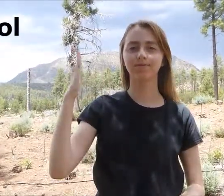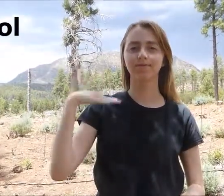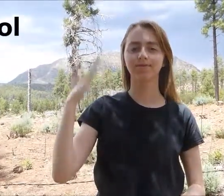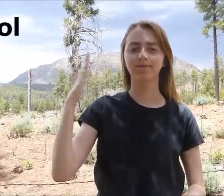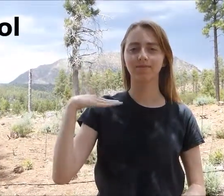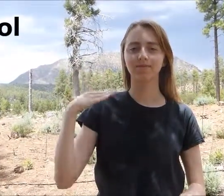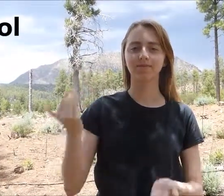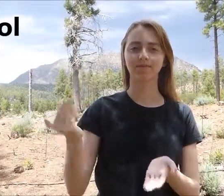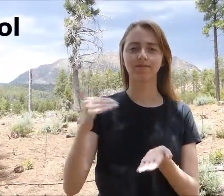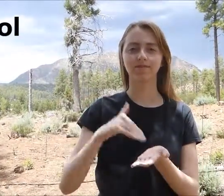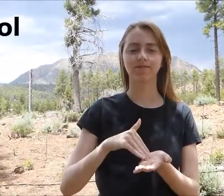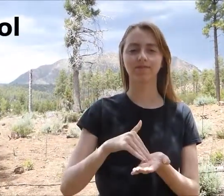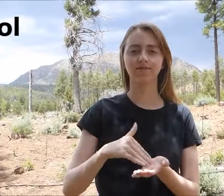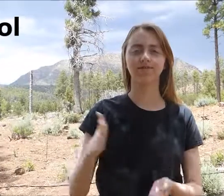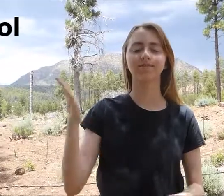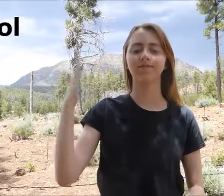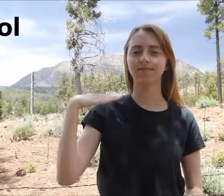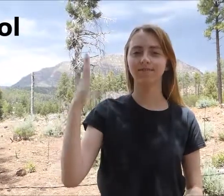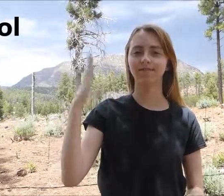Cool, again, cool.